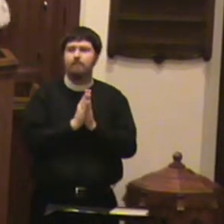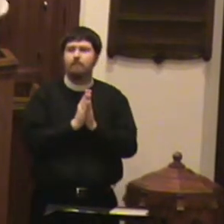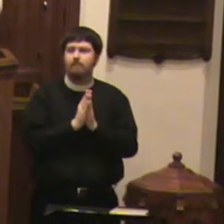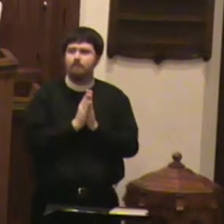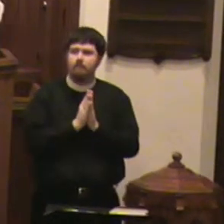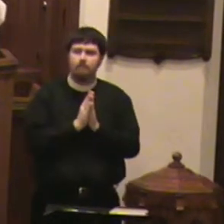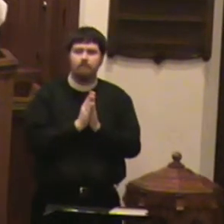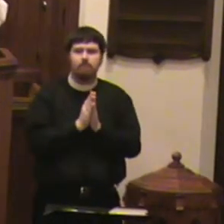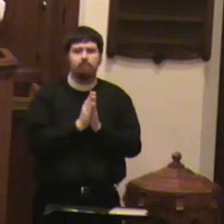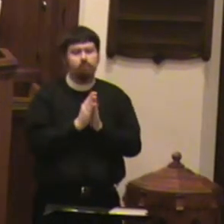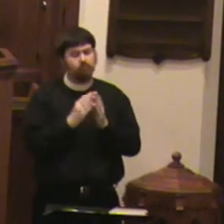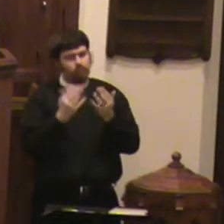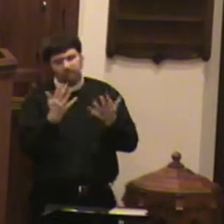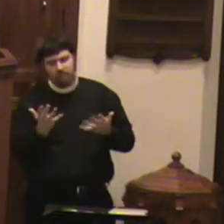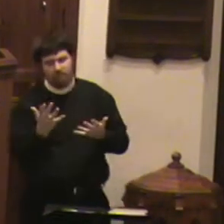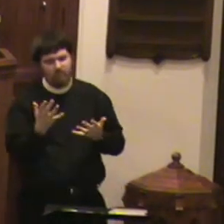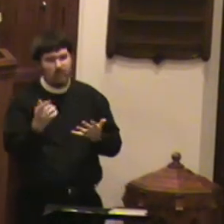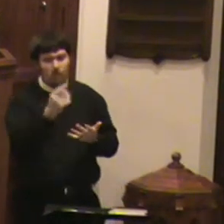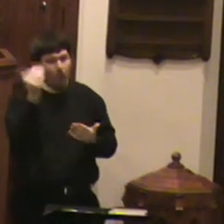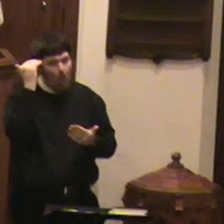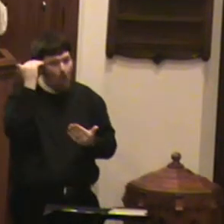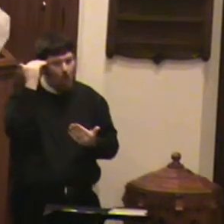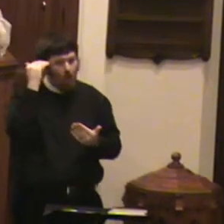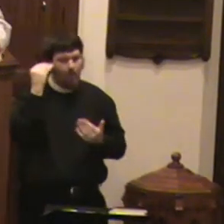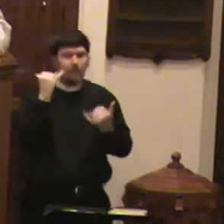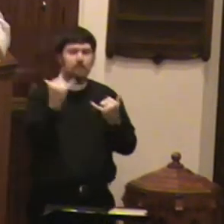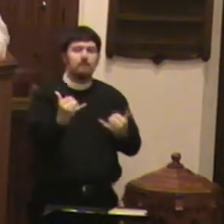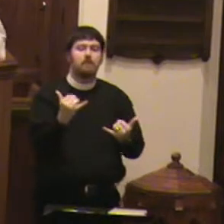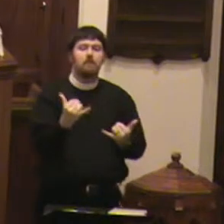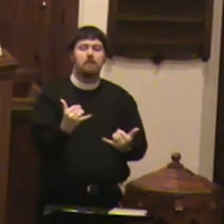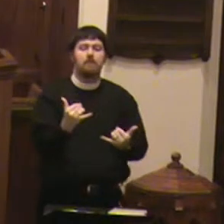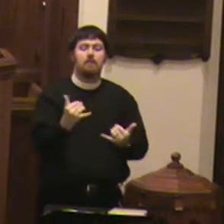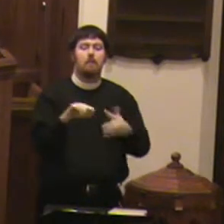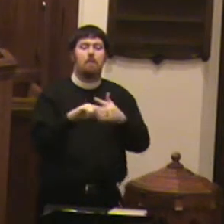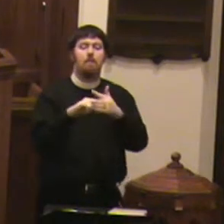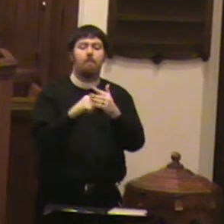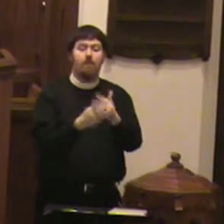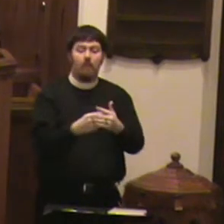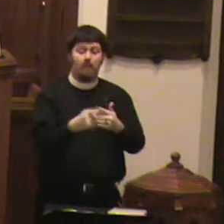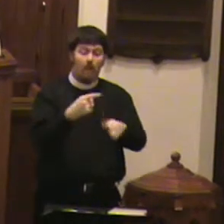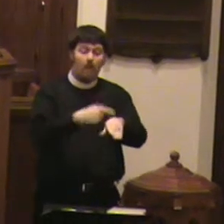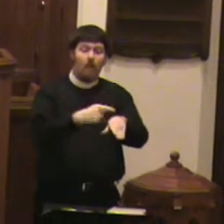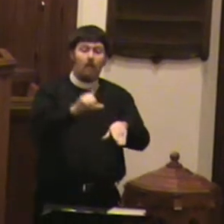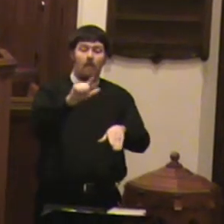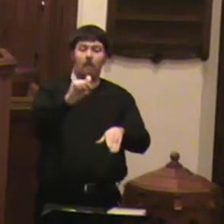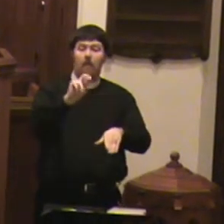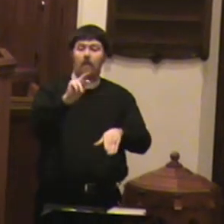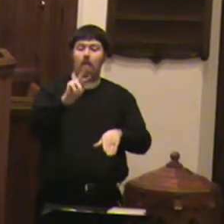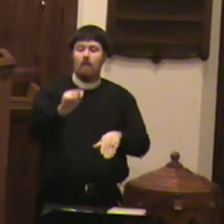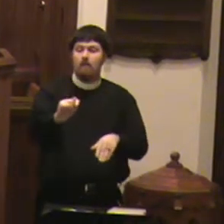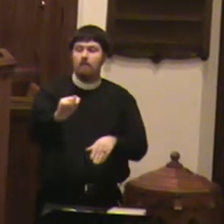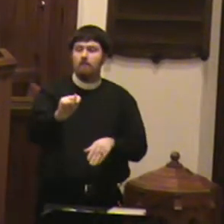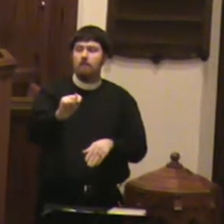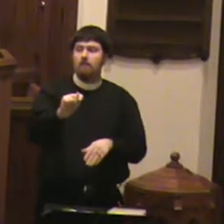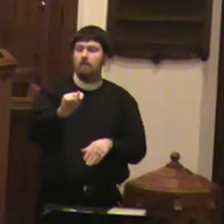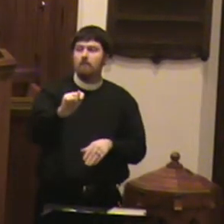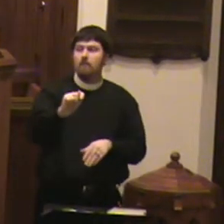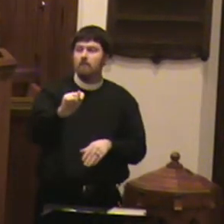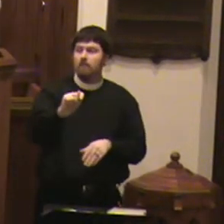Obviously, as you know, today is the beginning of the season of Lent. And Lent